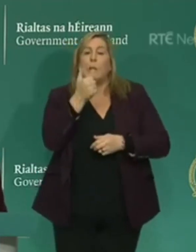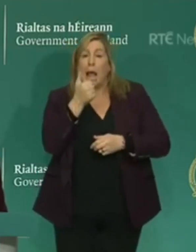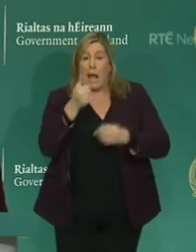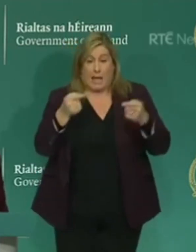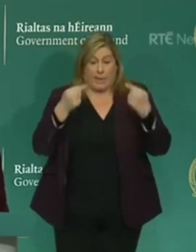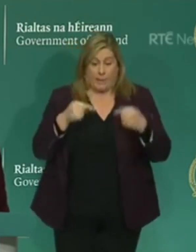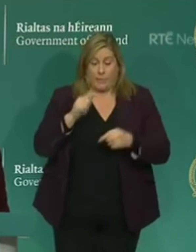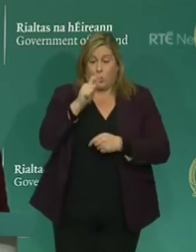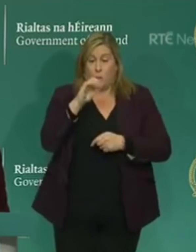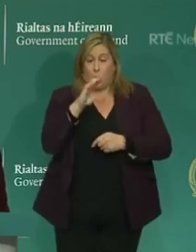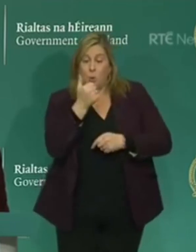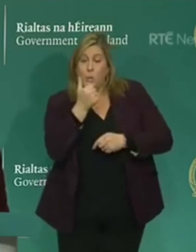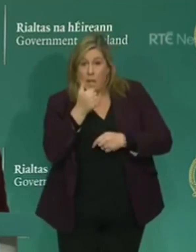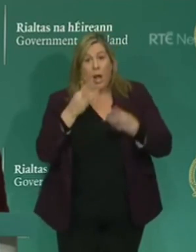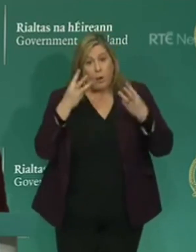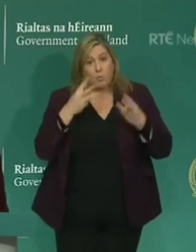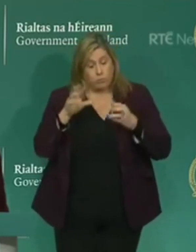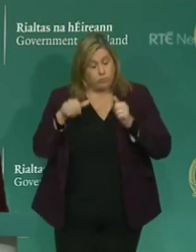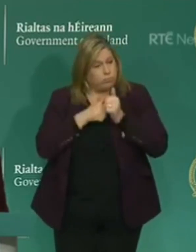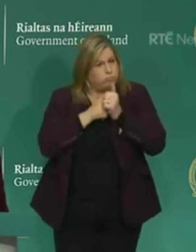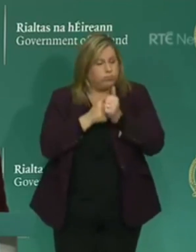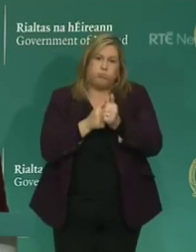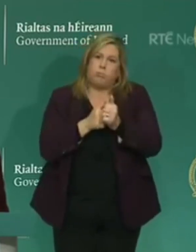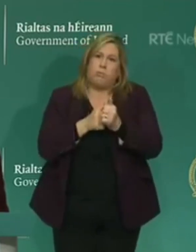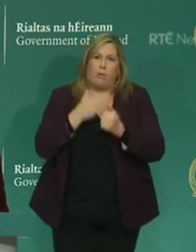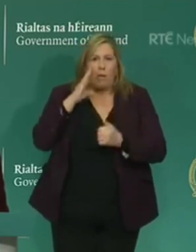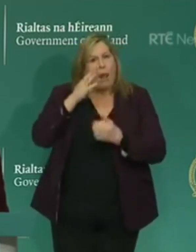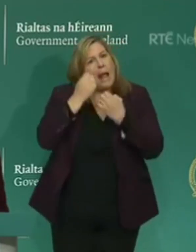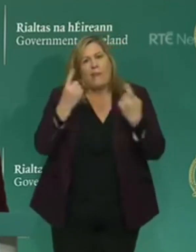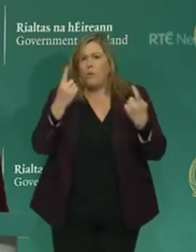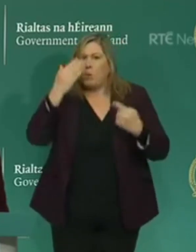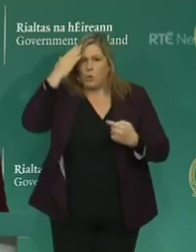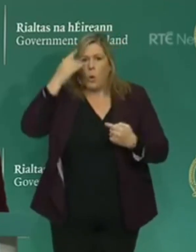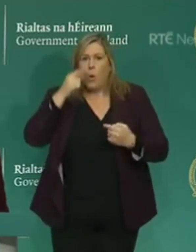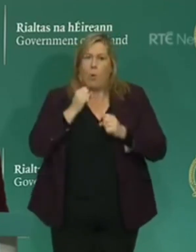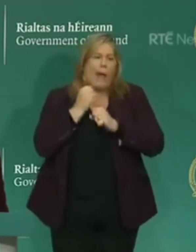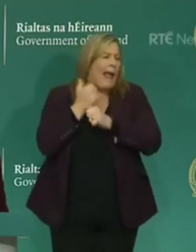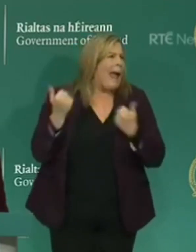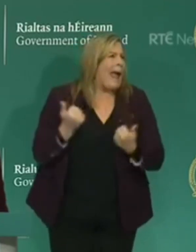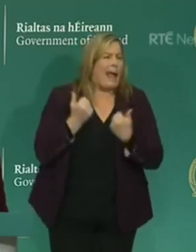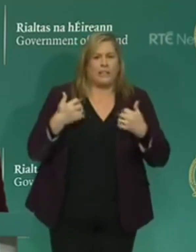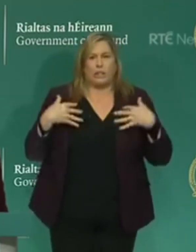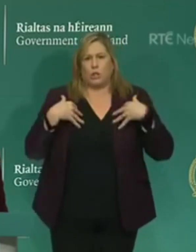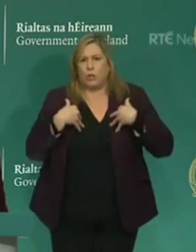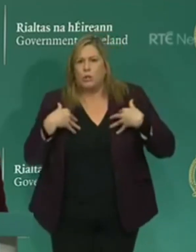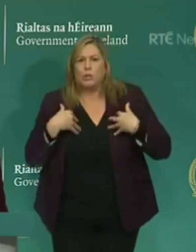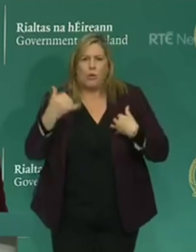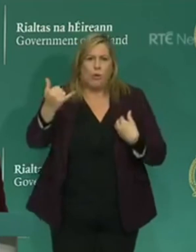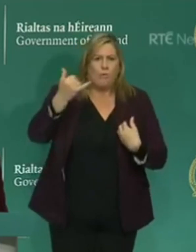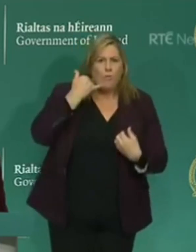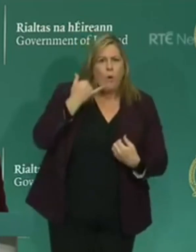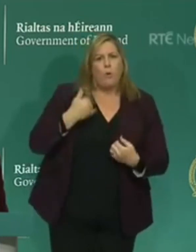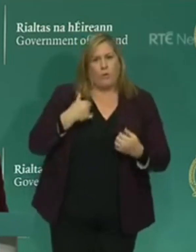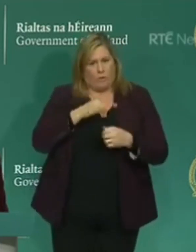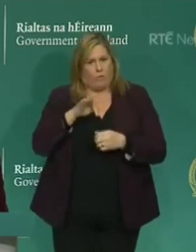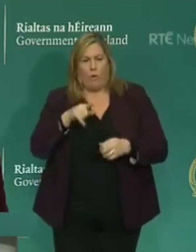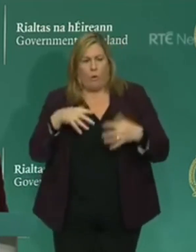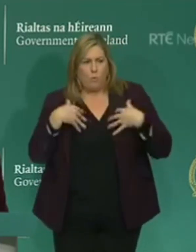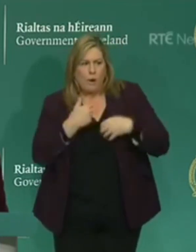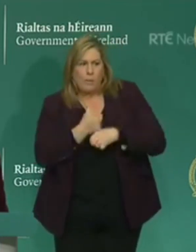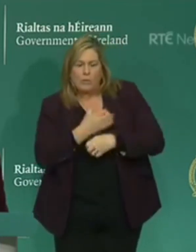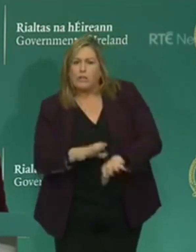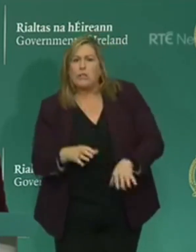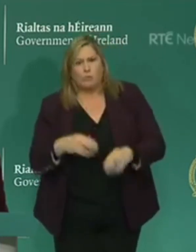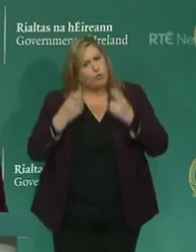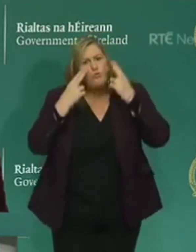TUSLA would like to reassure people that all referrals or concerns about children are being screened and assessed in line